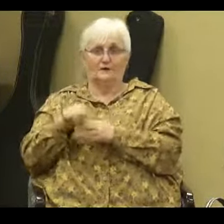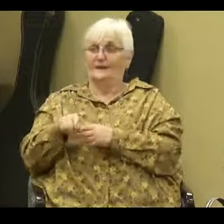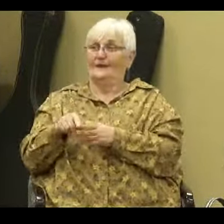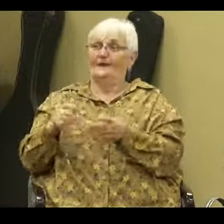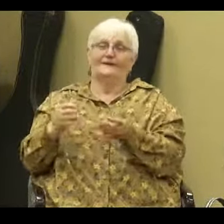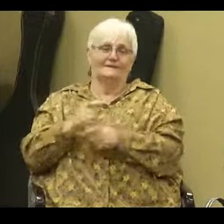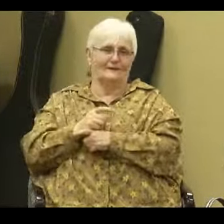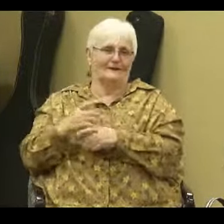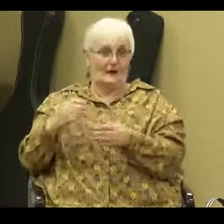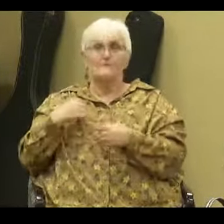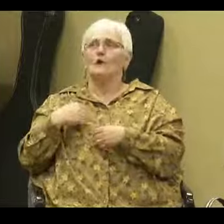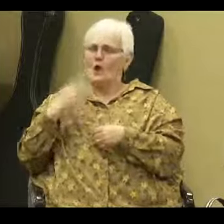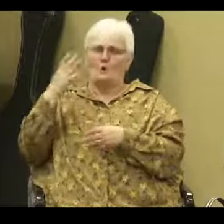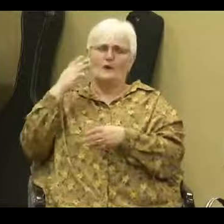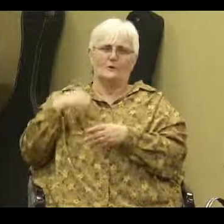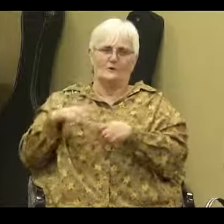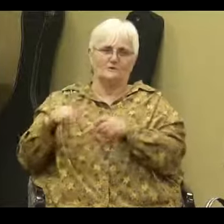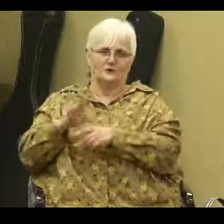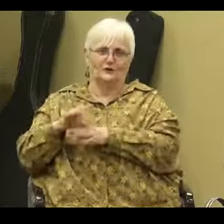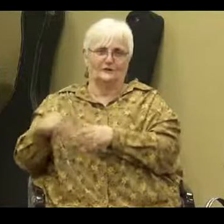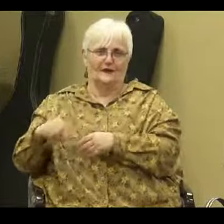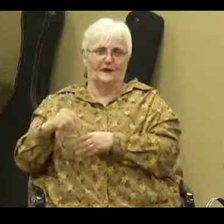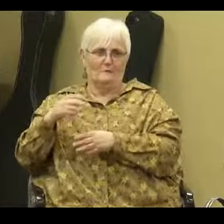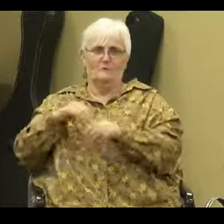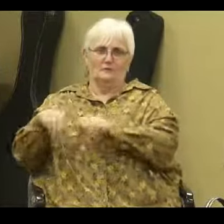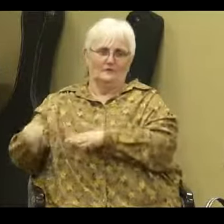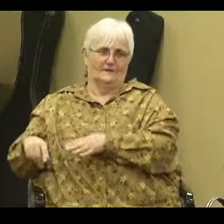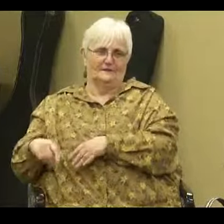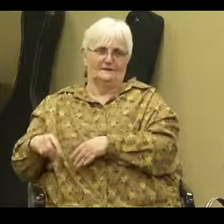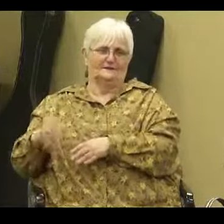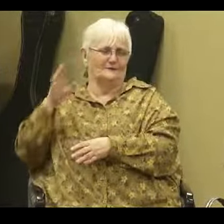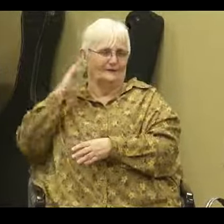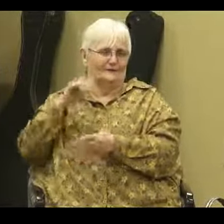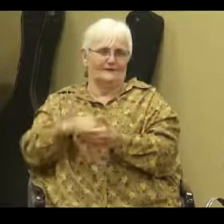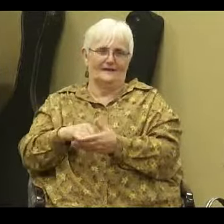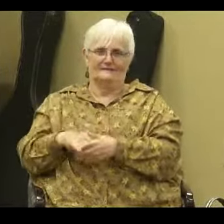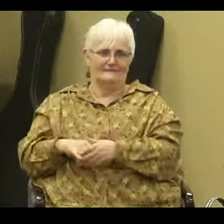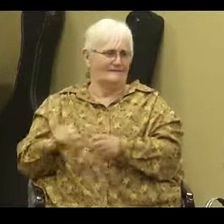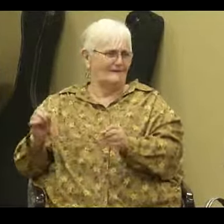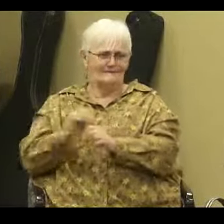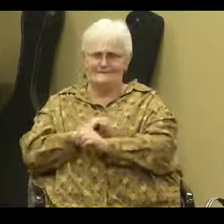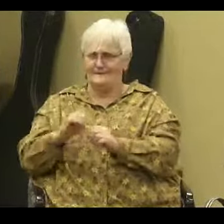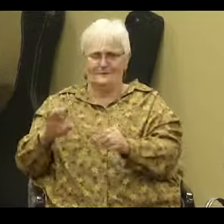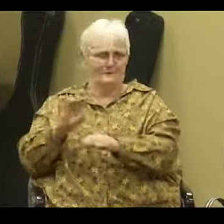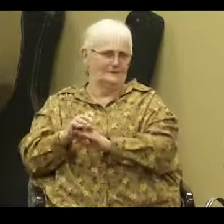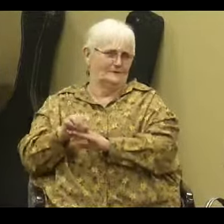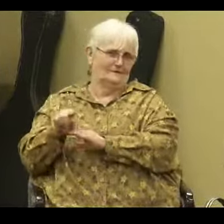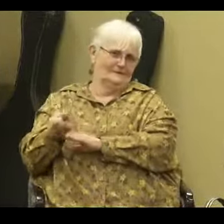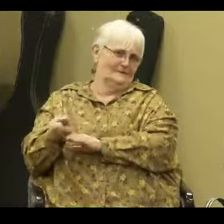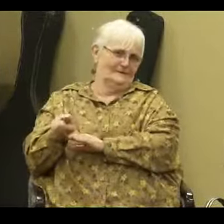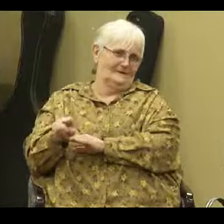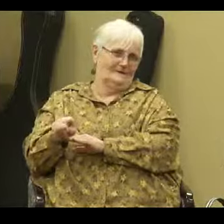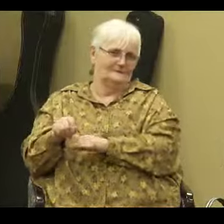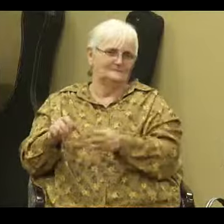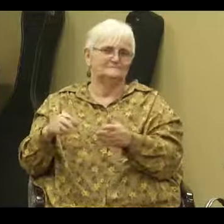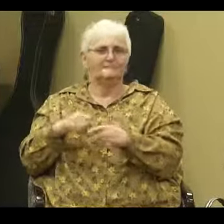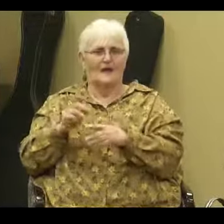I bet we have a church there. I'm moving there. I've heard that. No, you know, just, I'm leaving. Now listen,